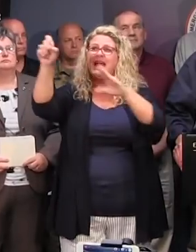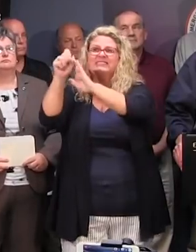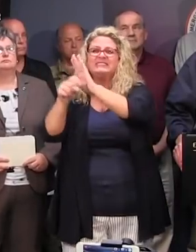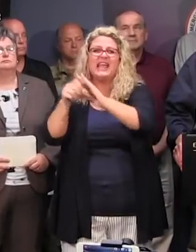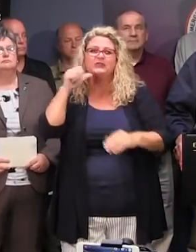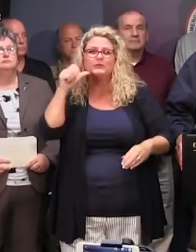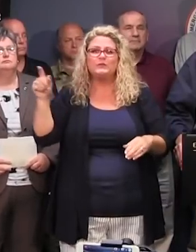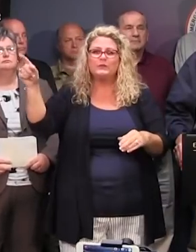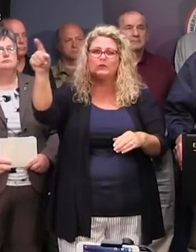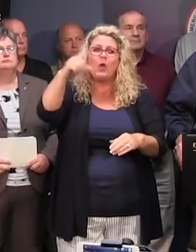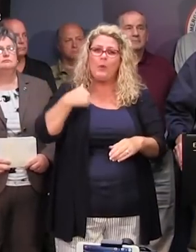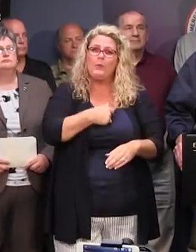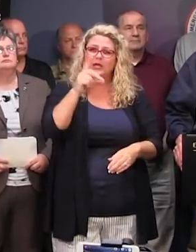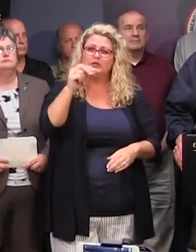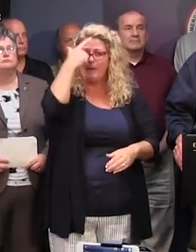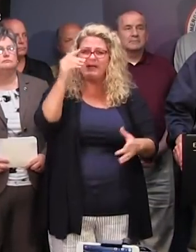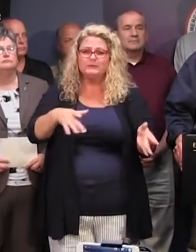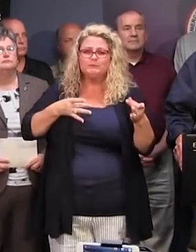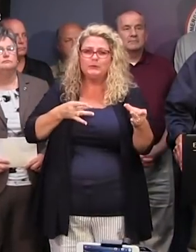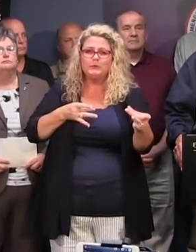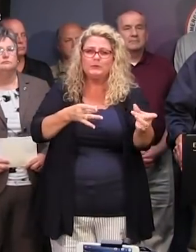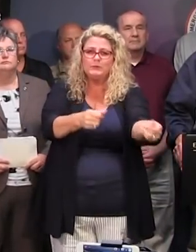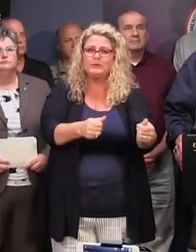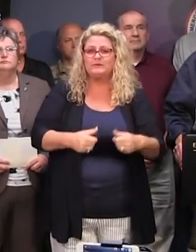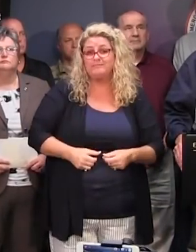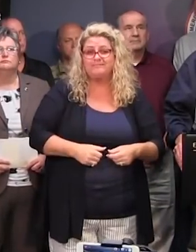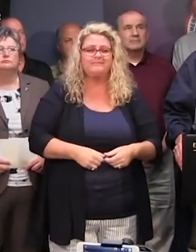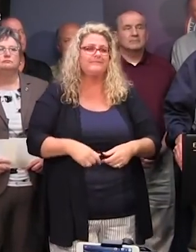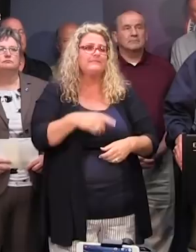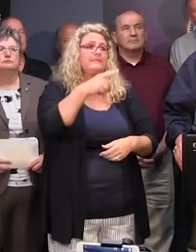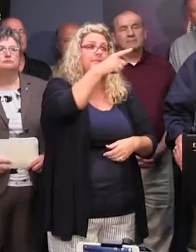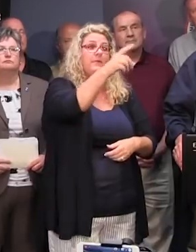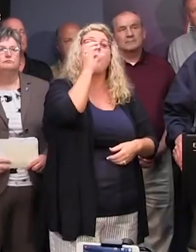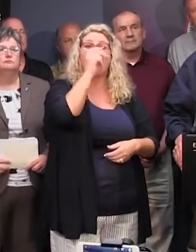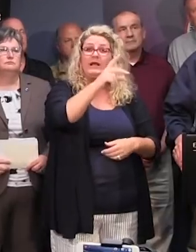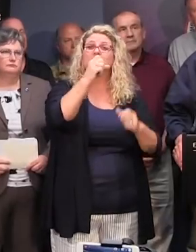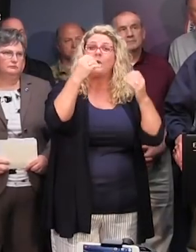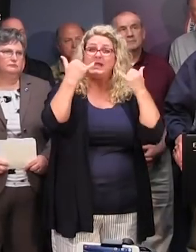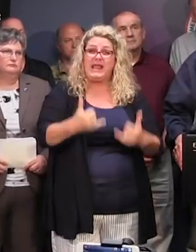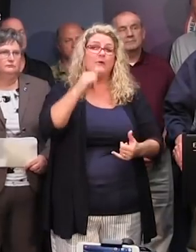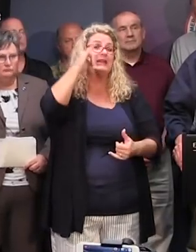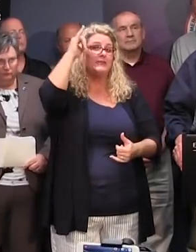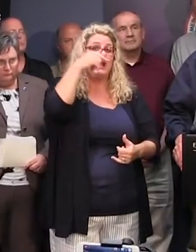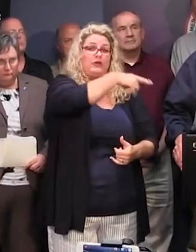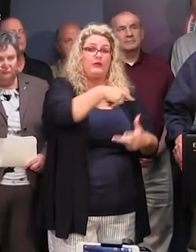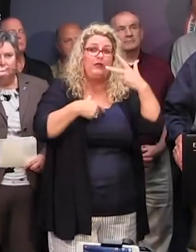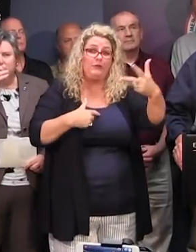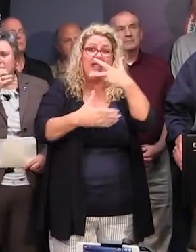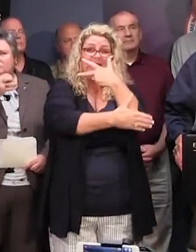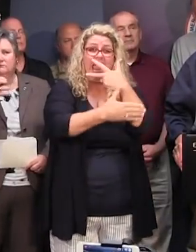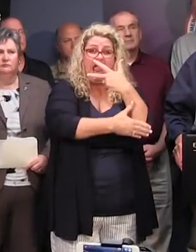it as smooth as silk, and that's a great credit to Team South Carolina. With that being said, lifting those evacuations yesterday, is there any